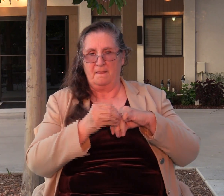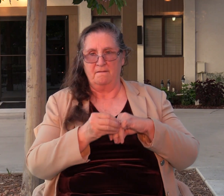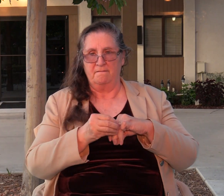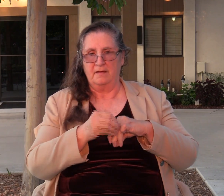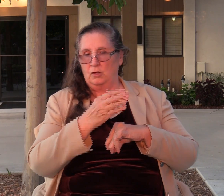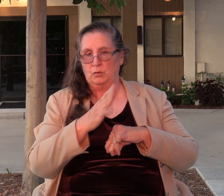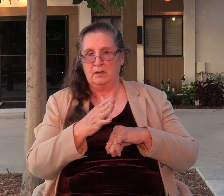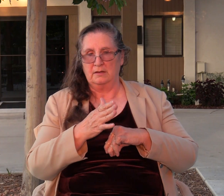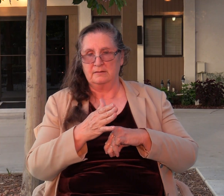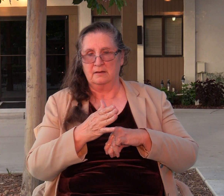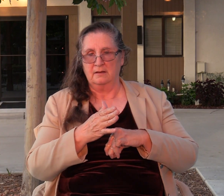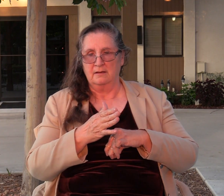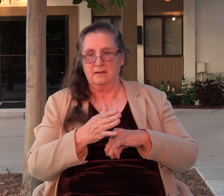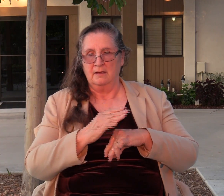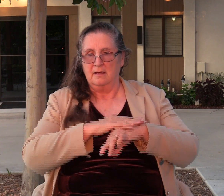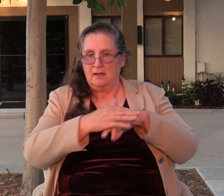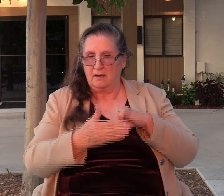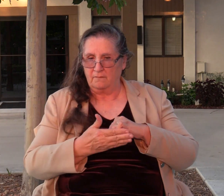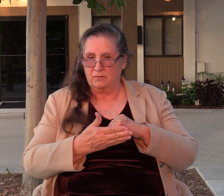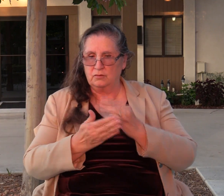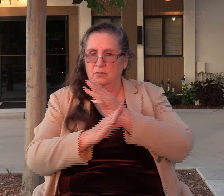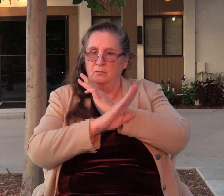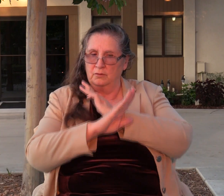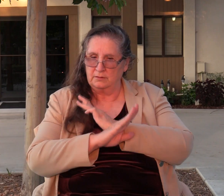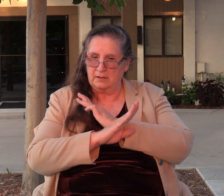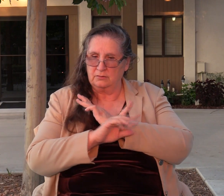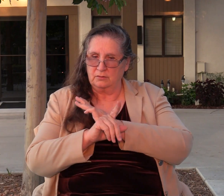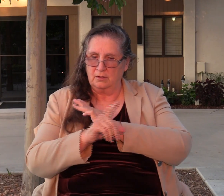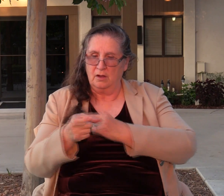He covered you, he sheltered you, he brought you out of the hand of Midian.